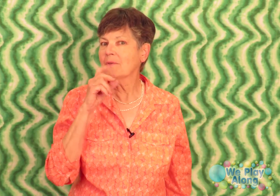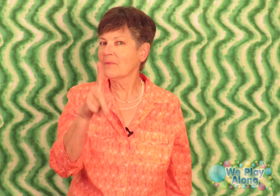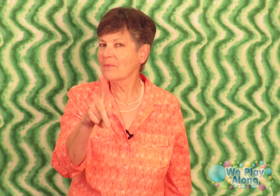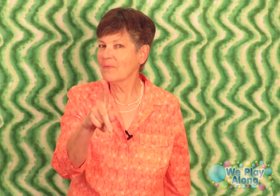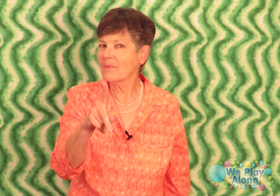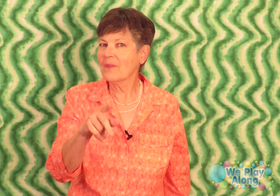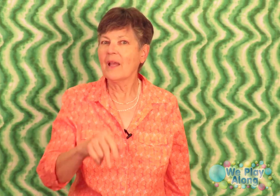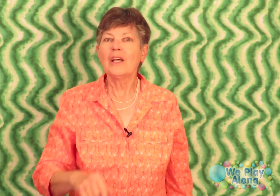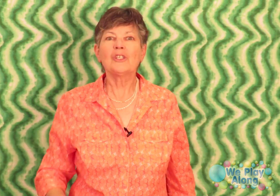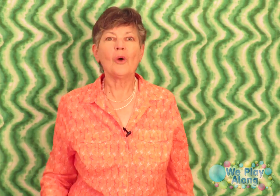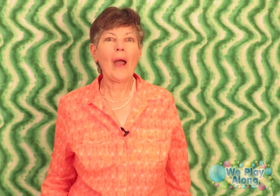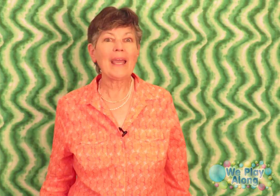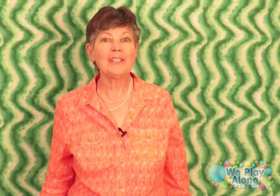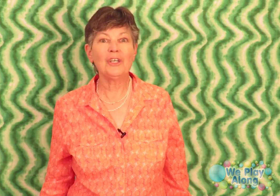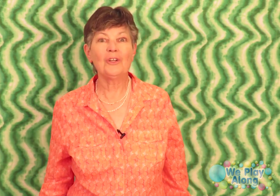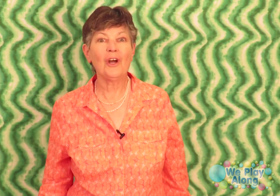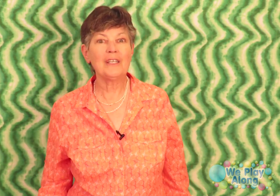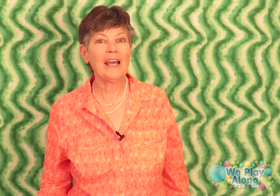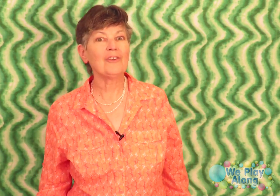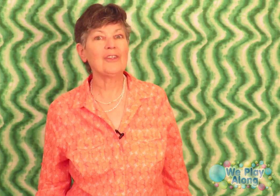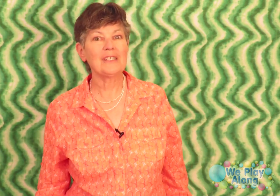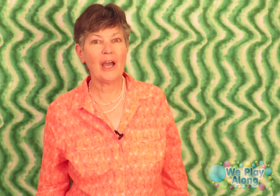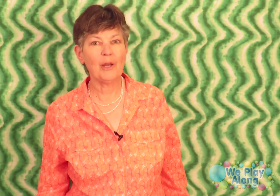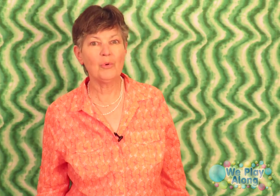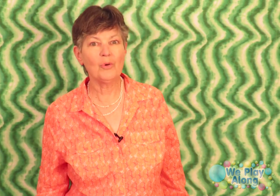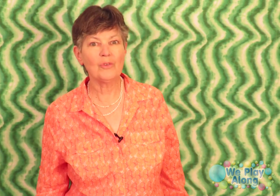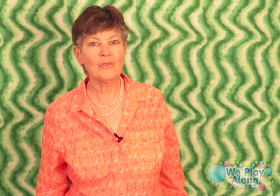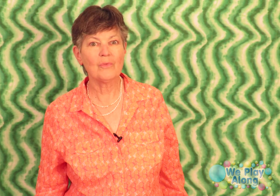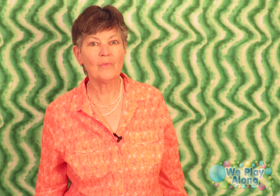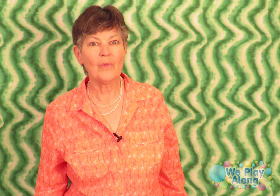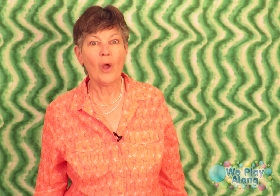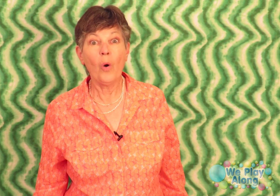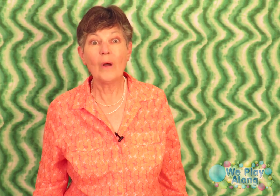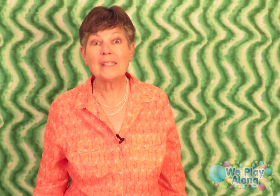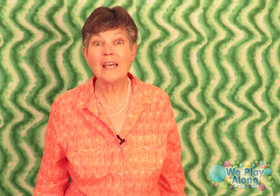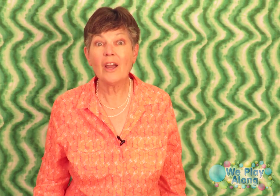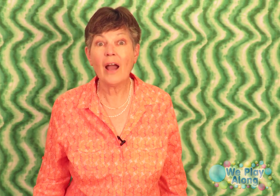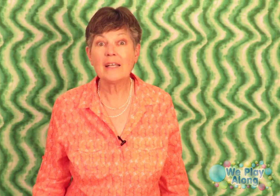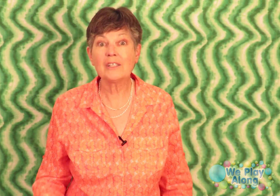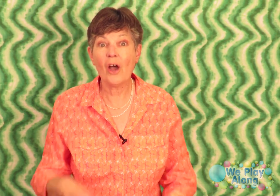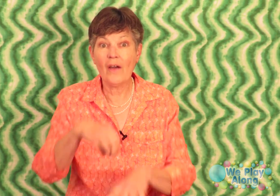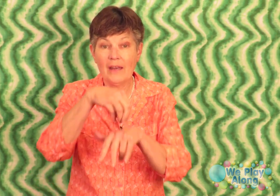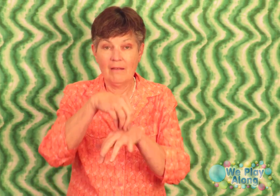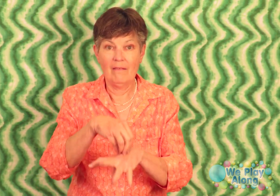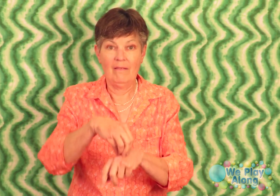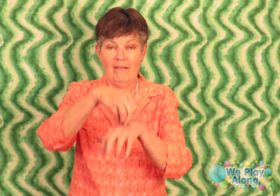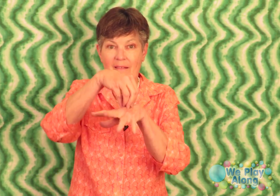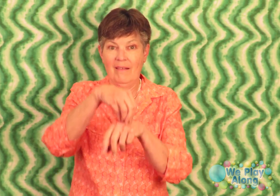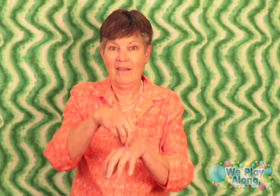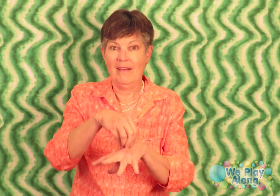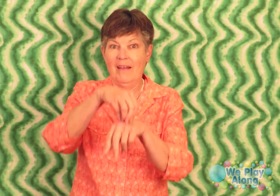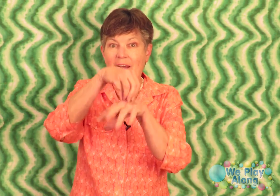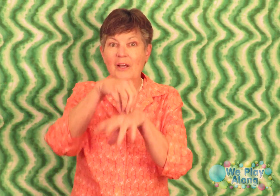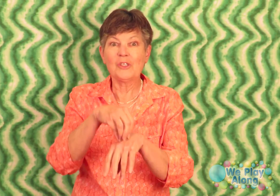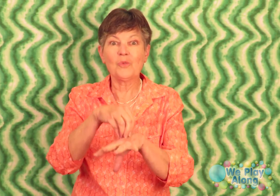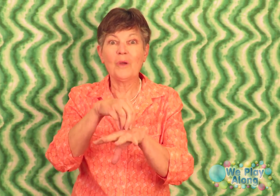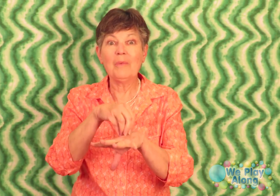so I continued on down to the tide pools once there I saw it swimming